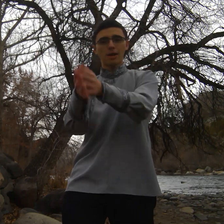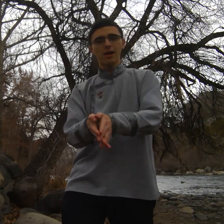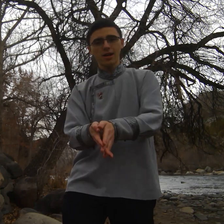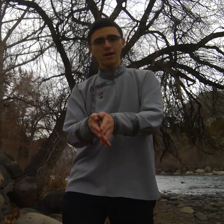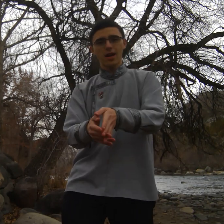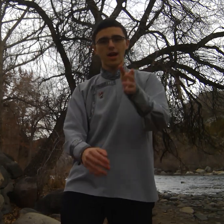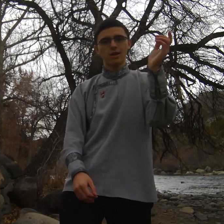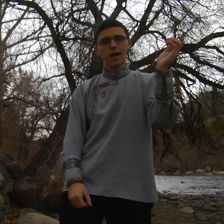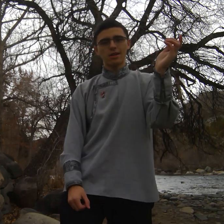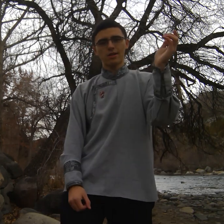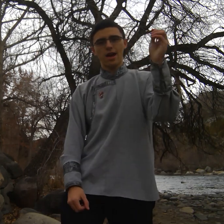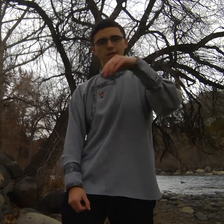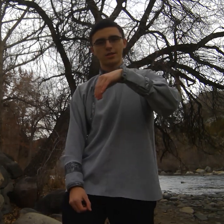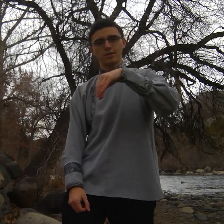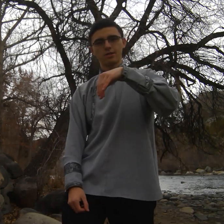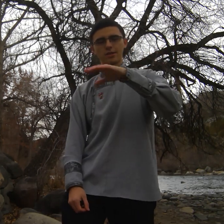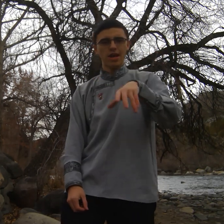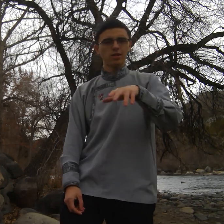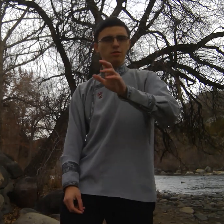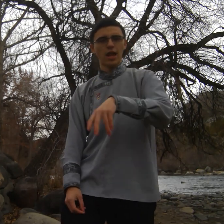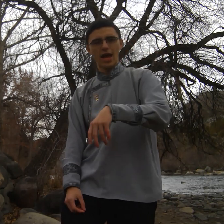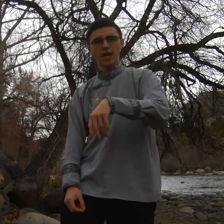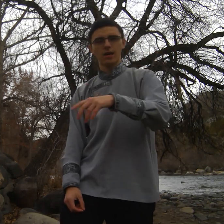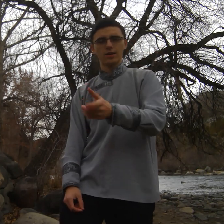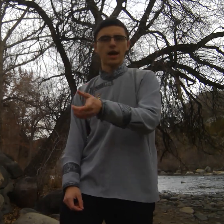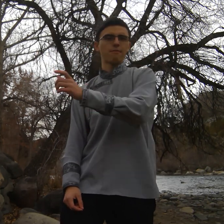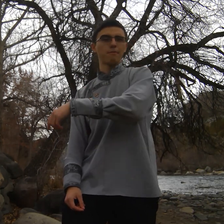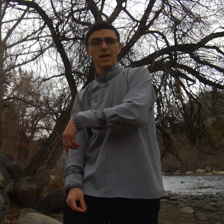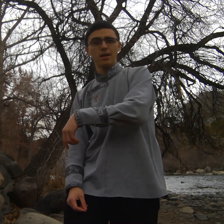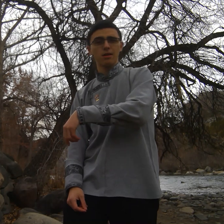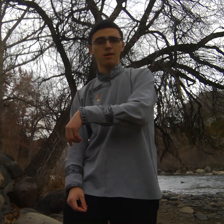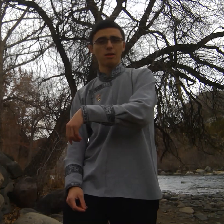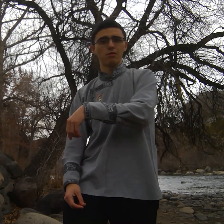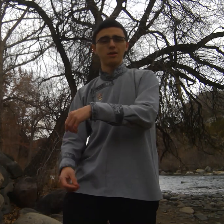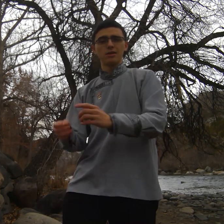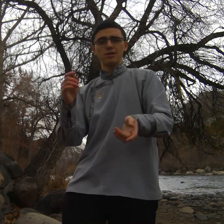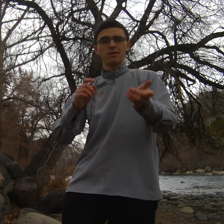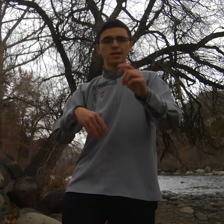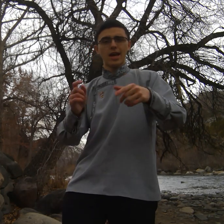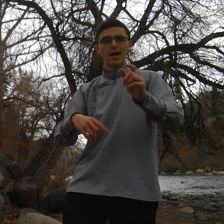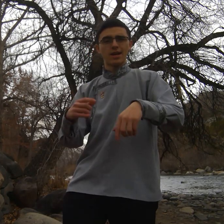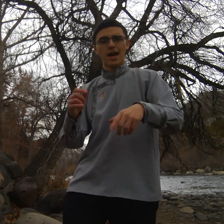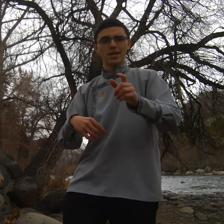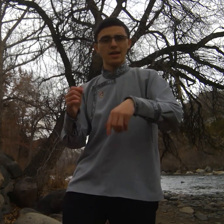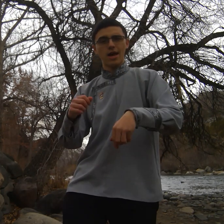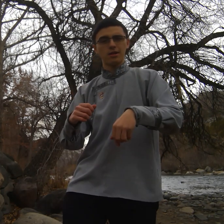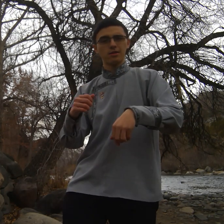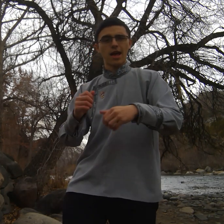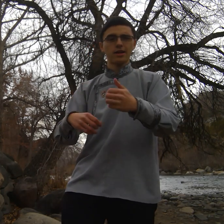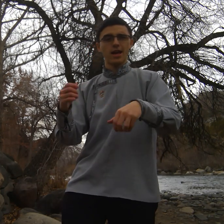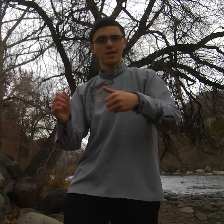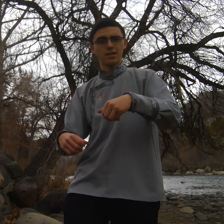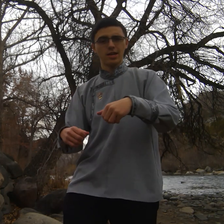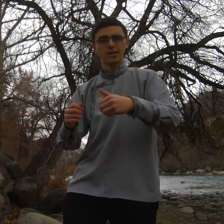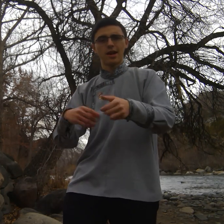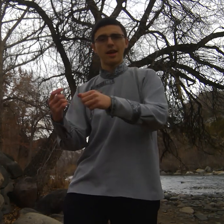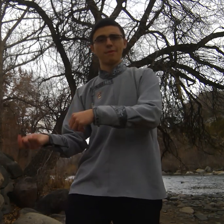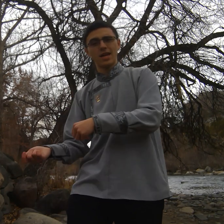blogging and that is at daniellang.me so d-a-n-i-e-l-l-a-n-g dot m-e